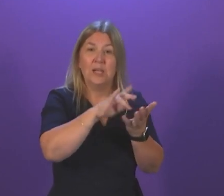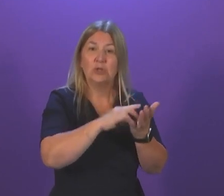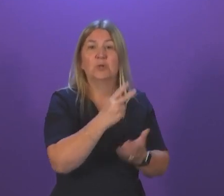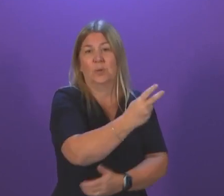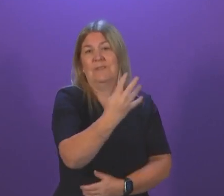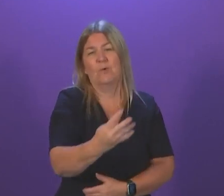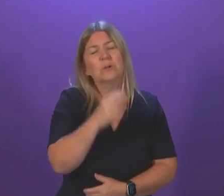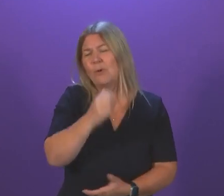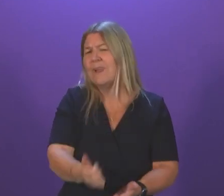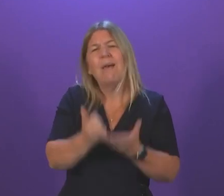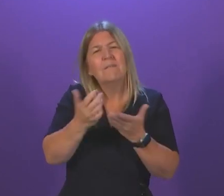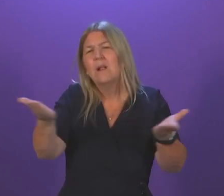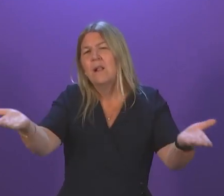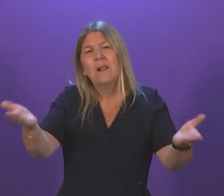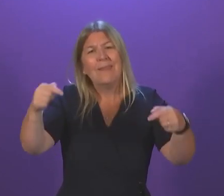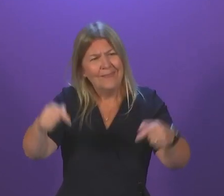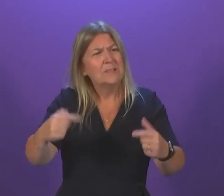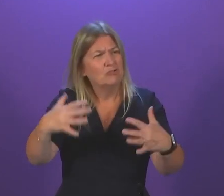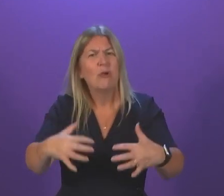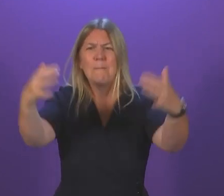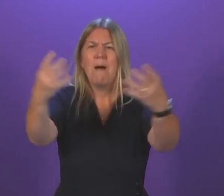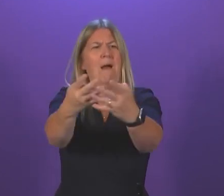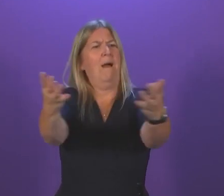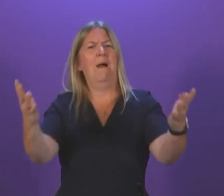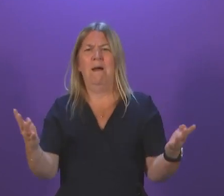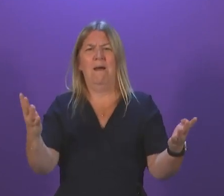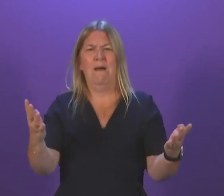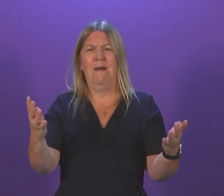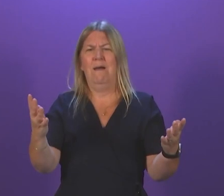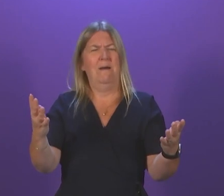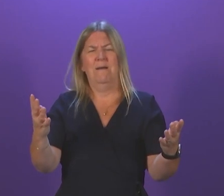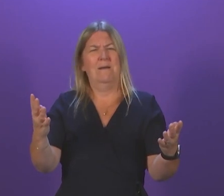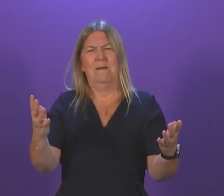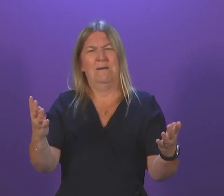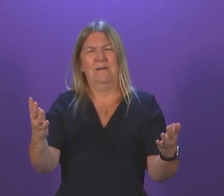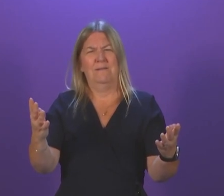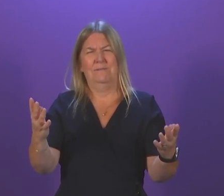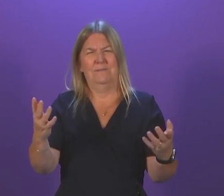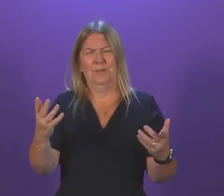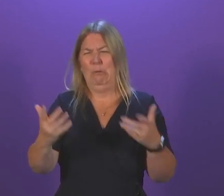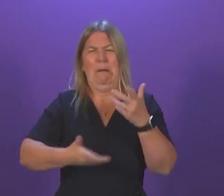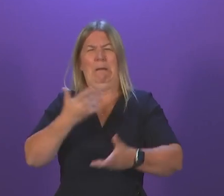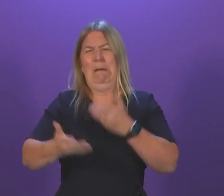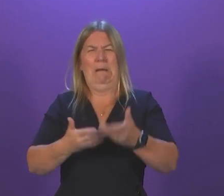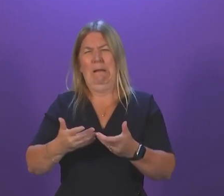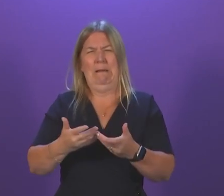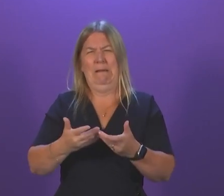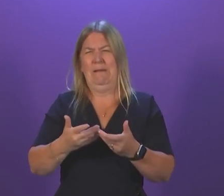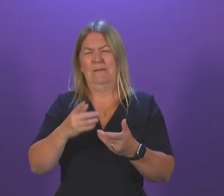think, for people in this chamber to misrepresent the position when people's lives